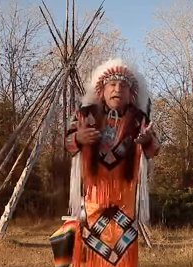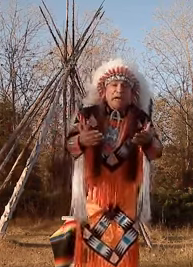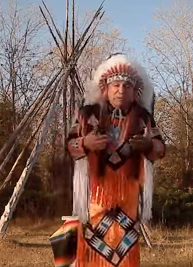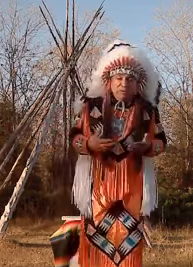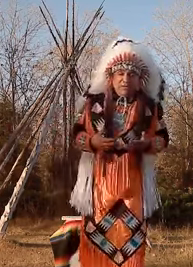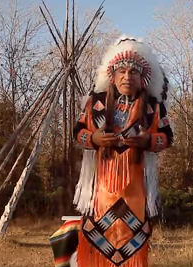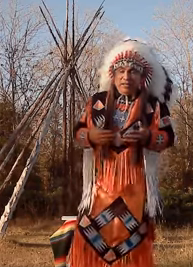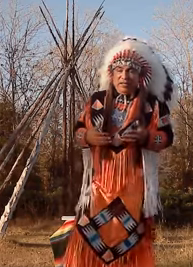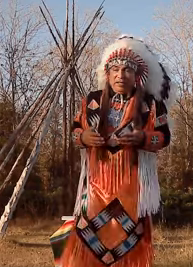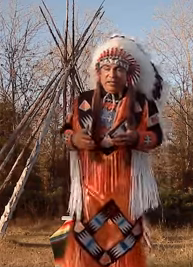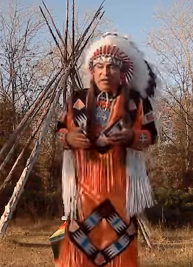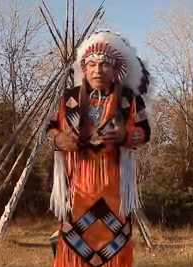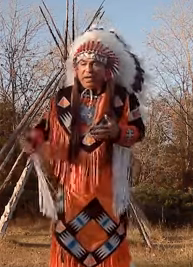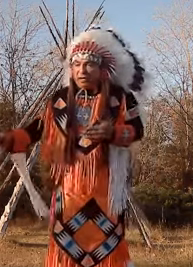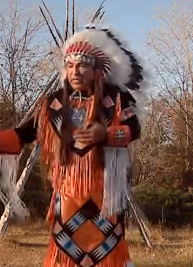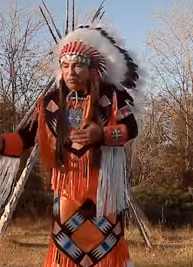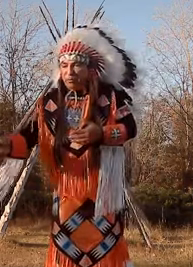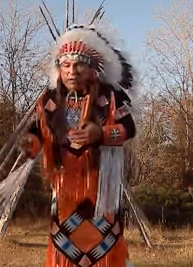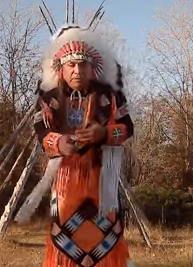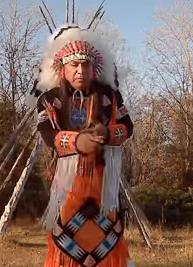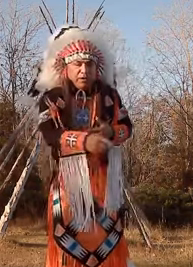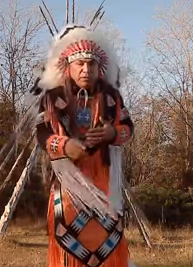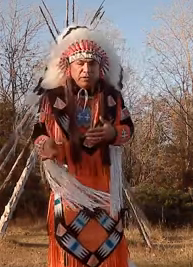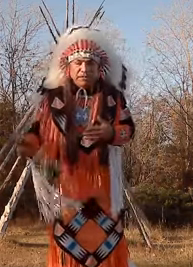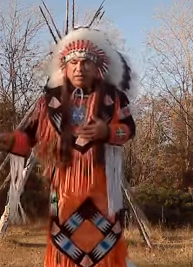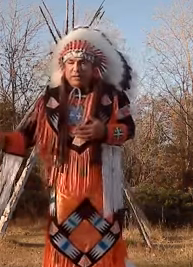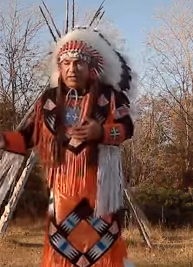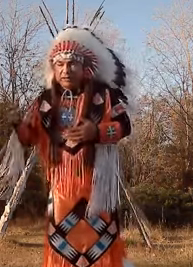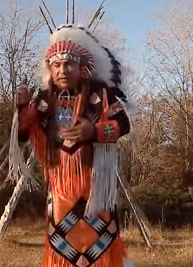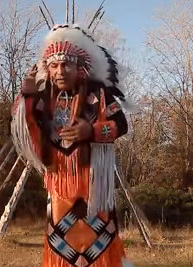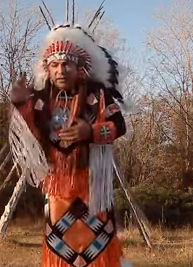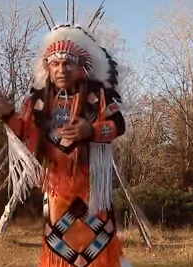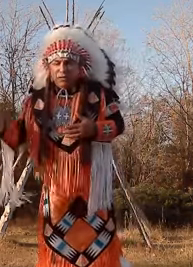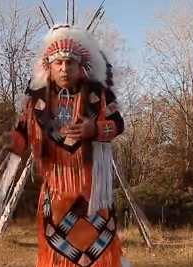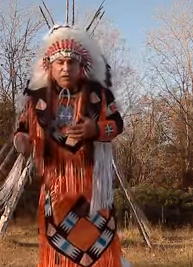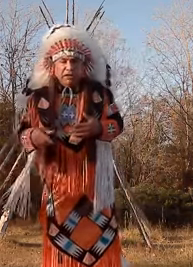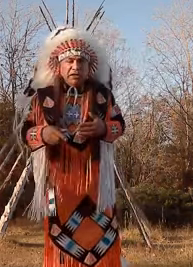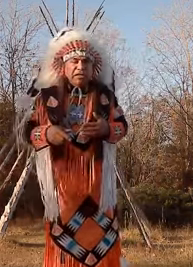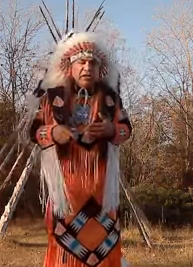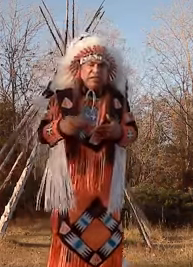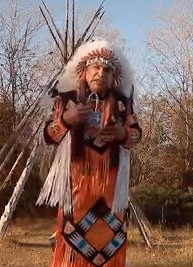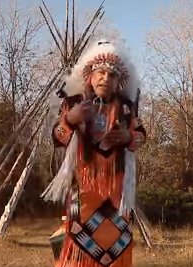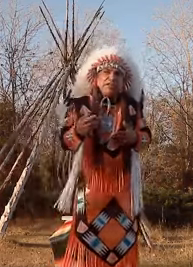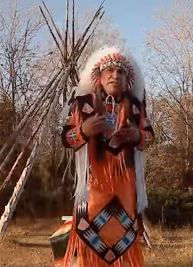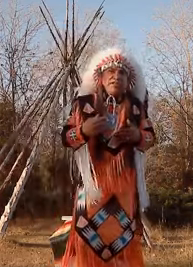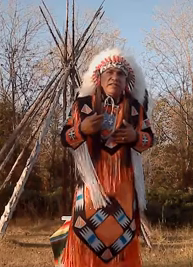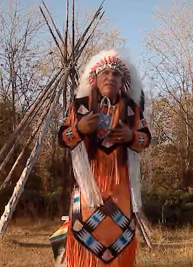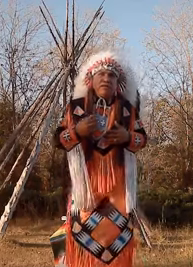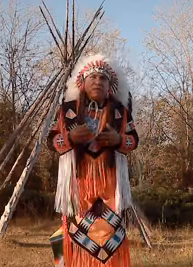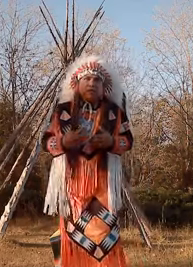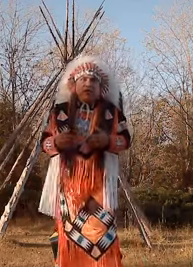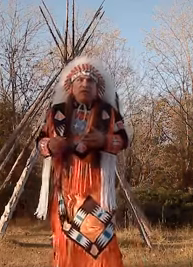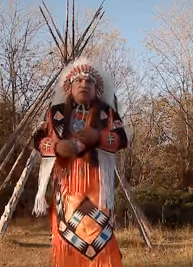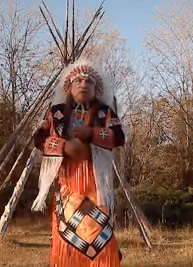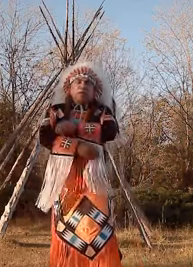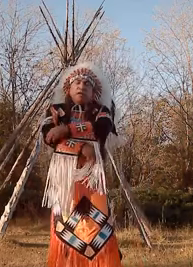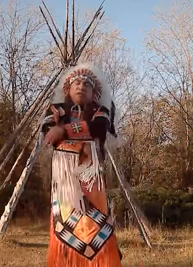laugh to it you know and that that brings some other ones that are listening and watching to catch it you know because you know sometimes